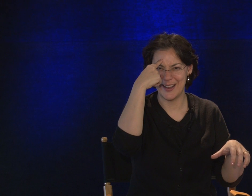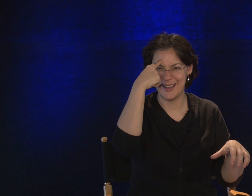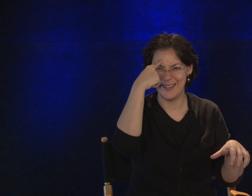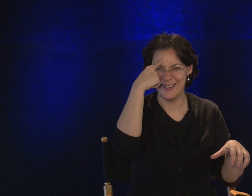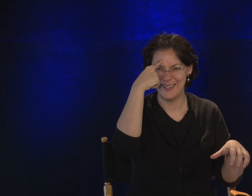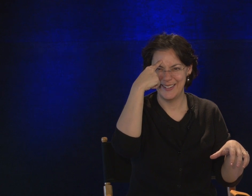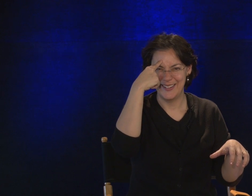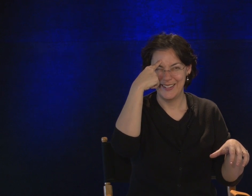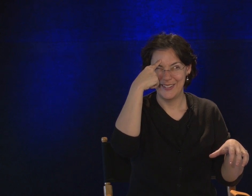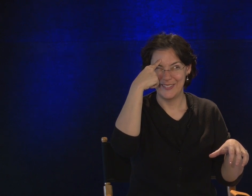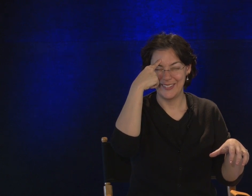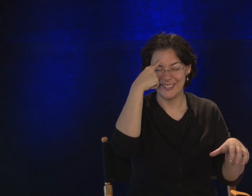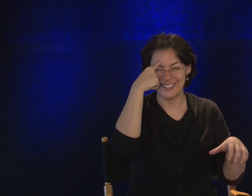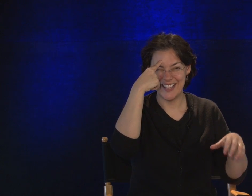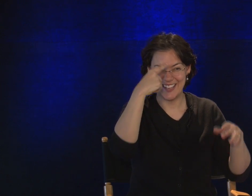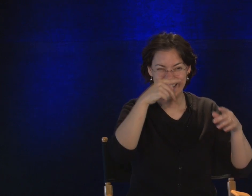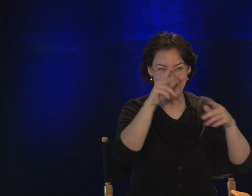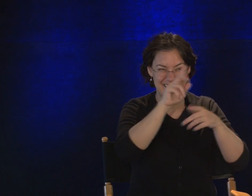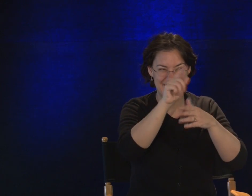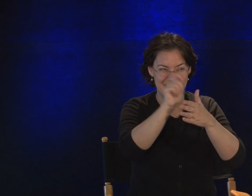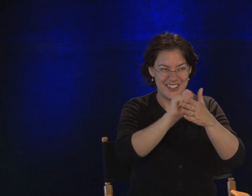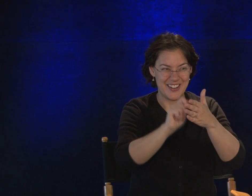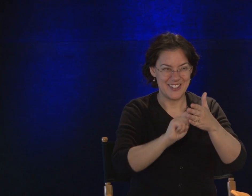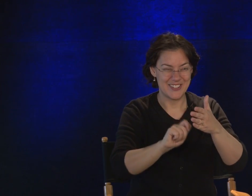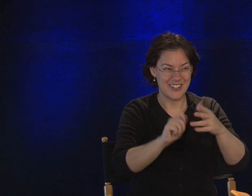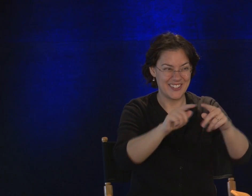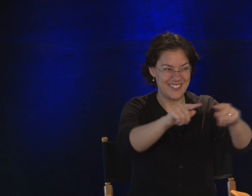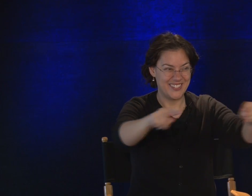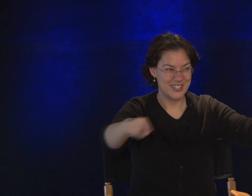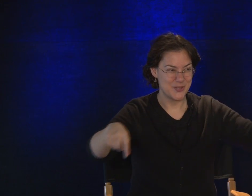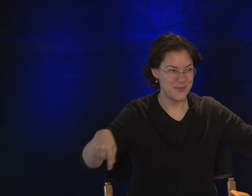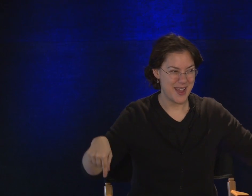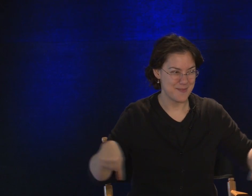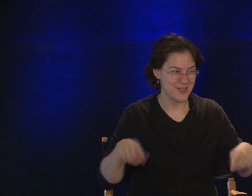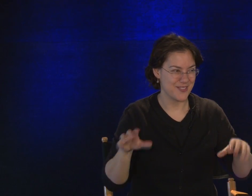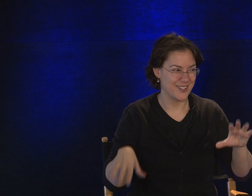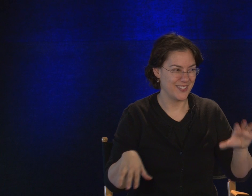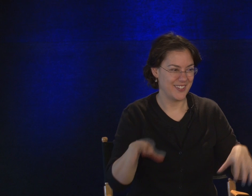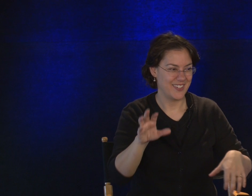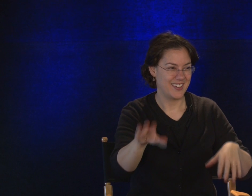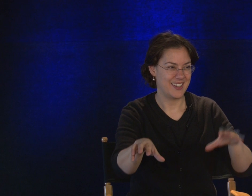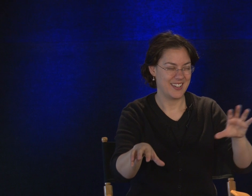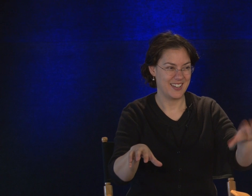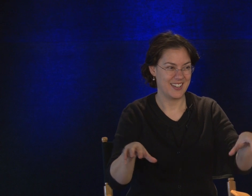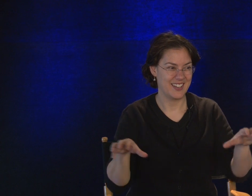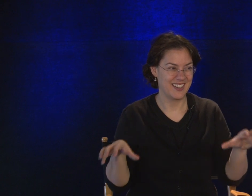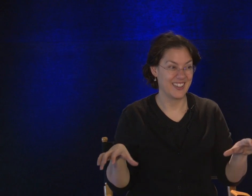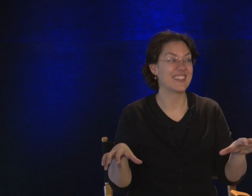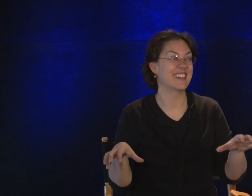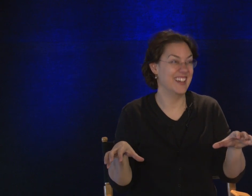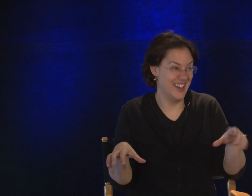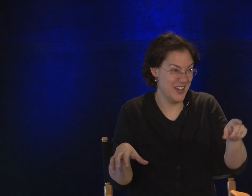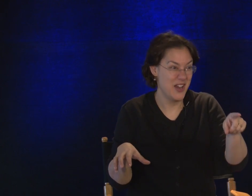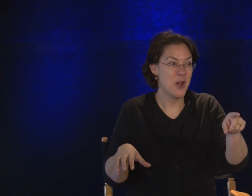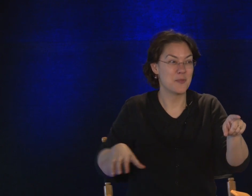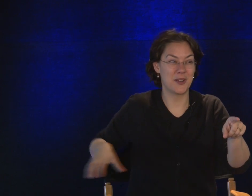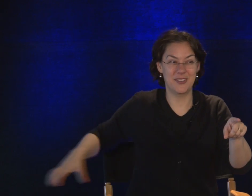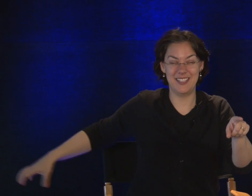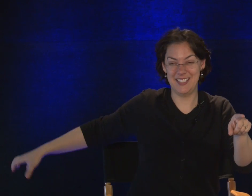head what it looks like? And draw that visual map in front of you. Good. Brody's